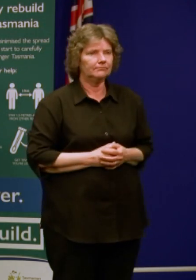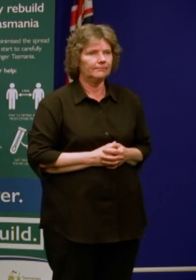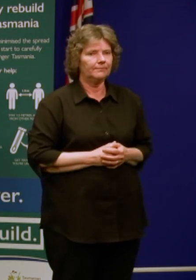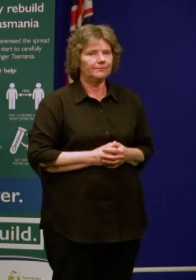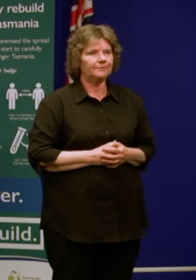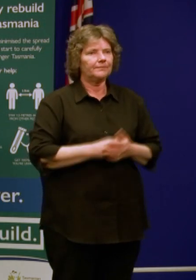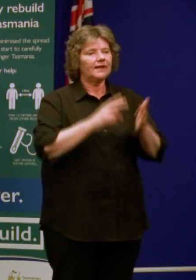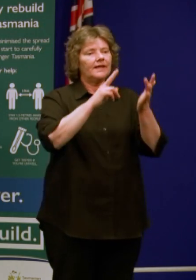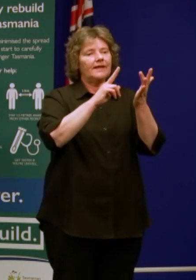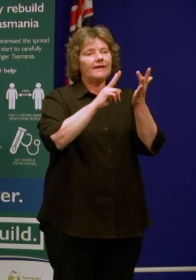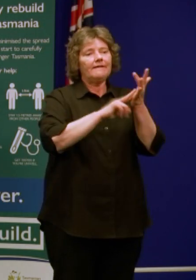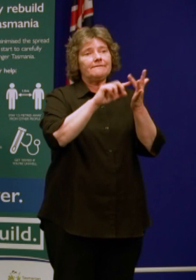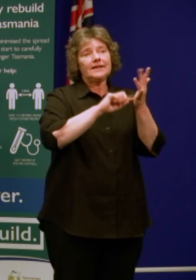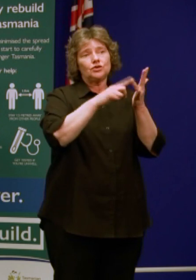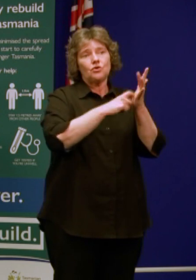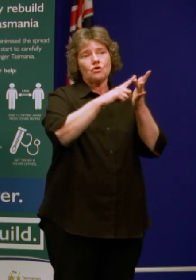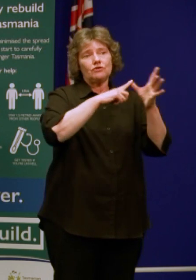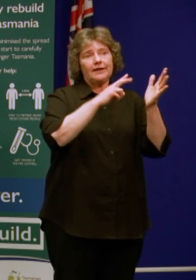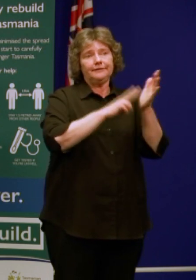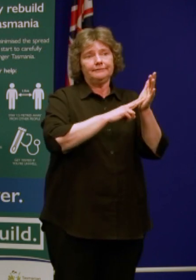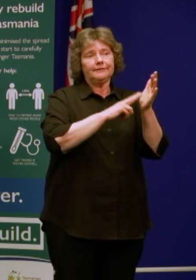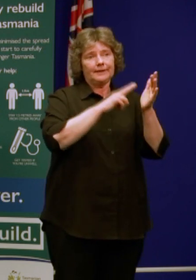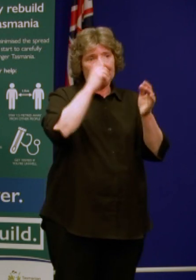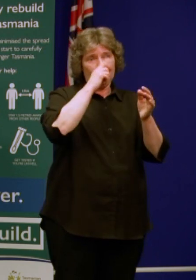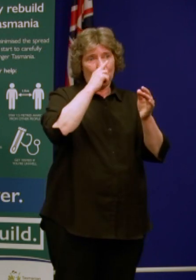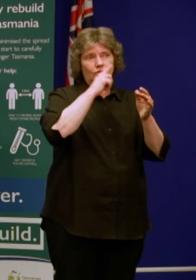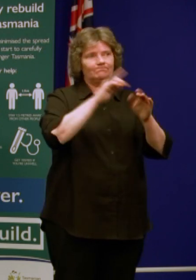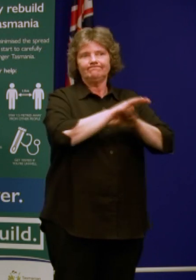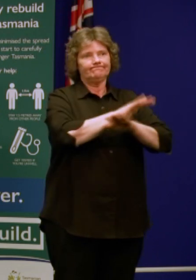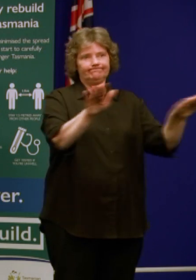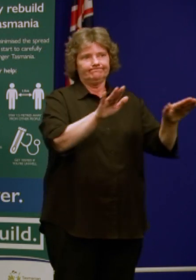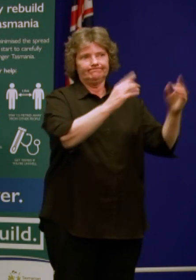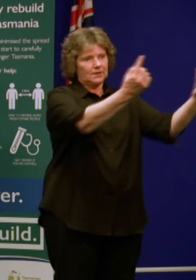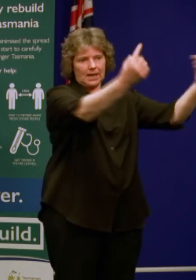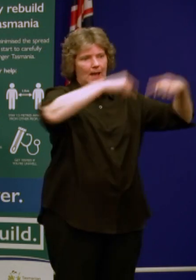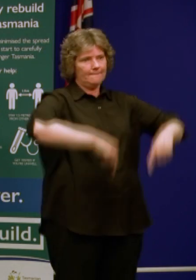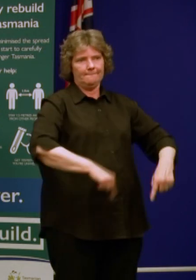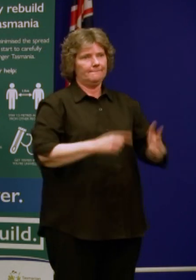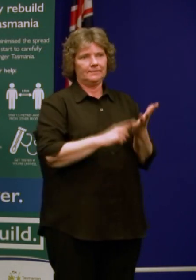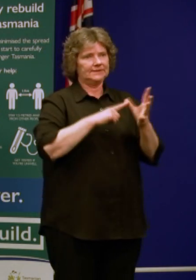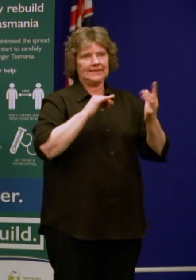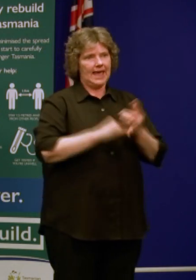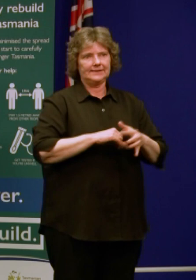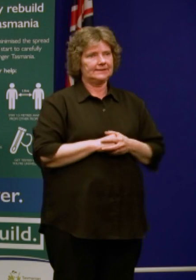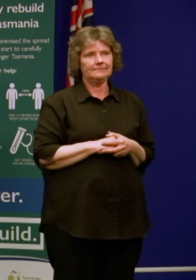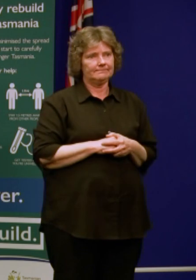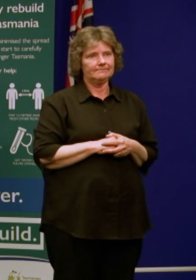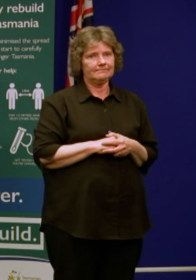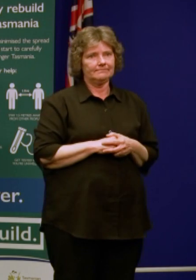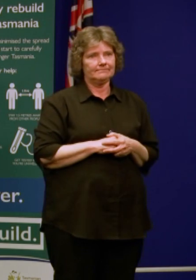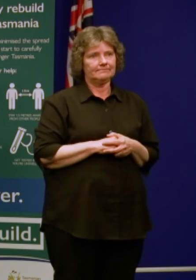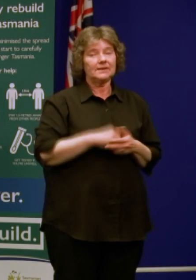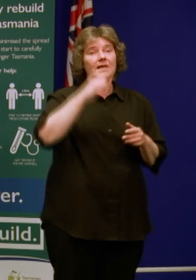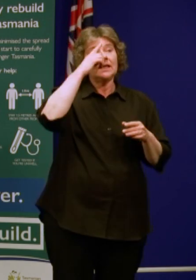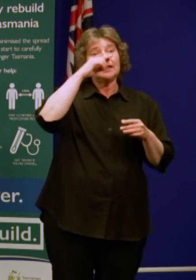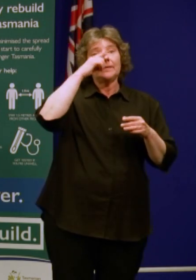Victorians will not be allowed to travel to Tasmania and anyone who has spent time in Victoria in the